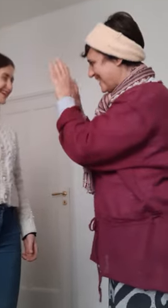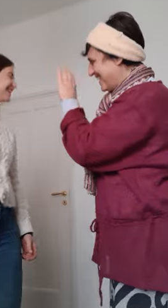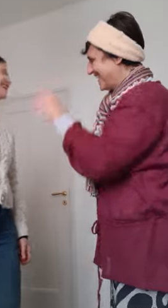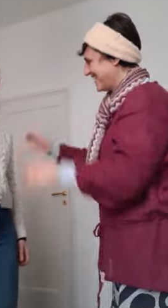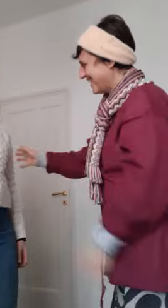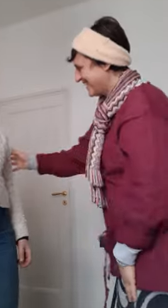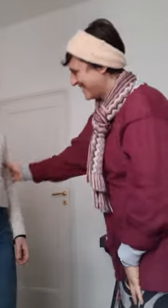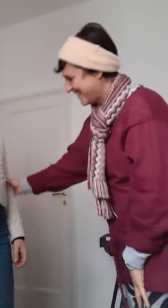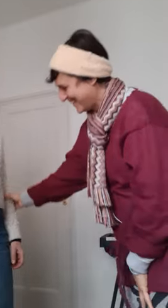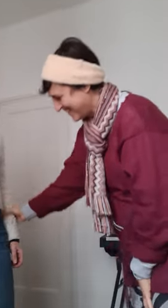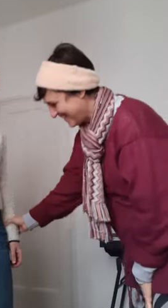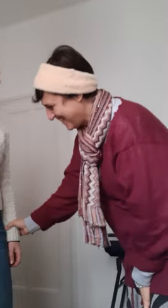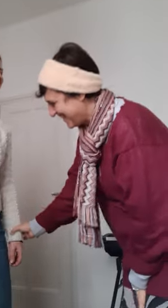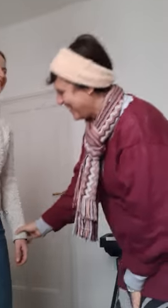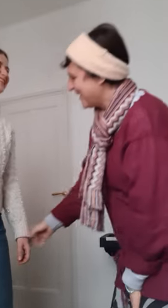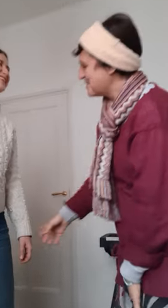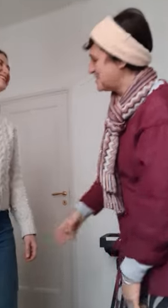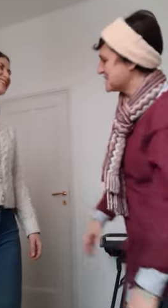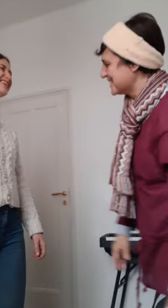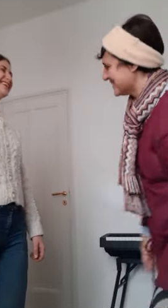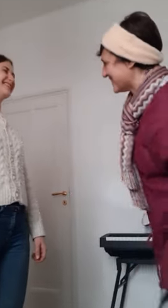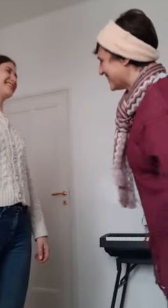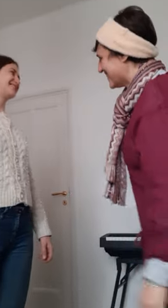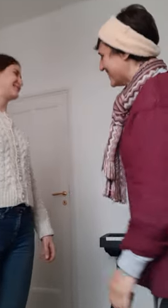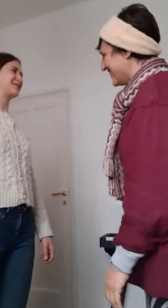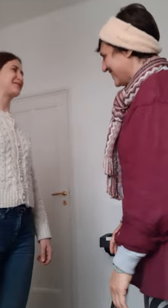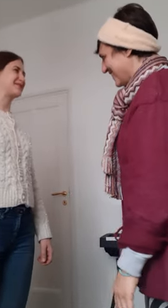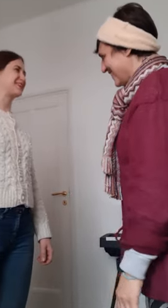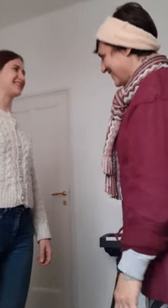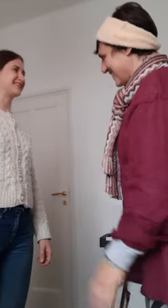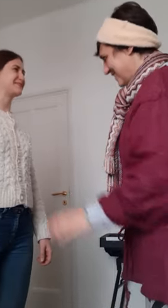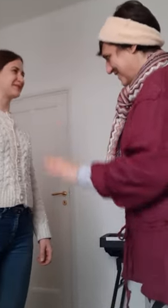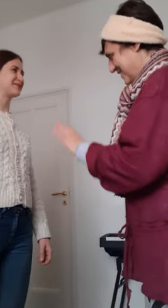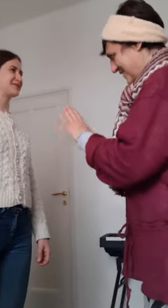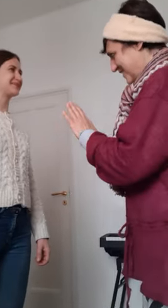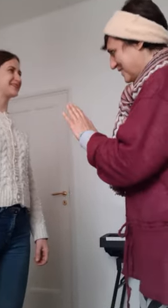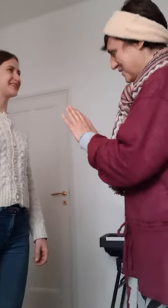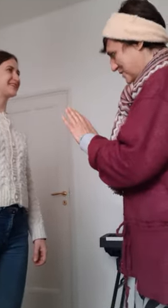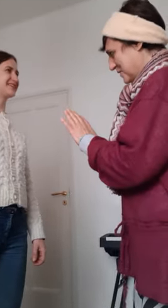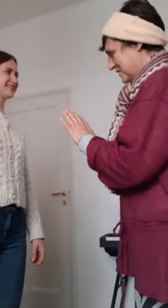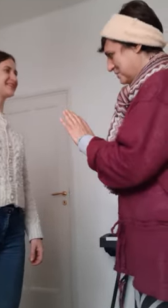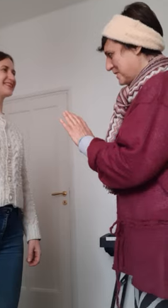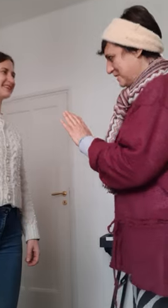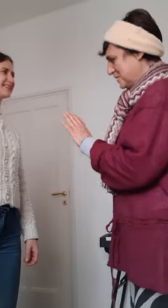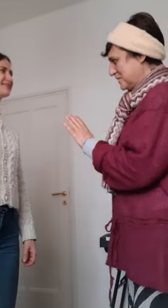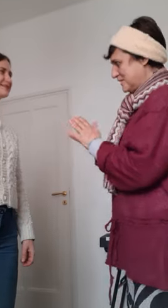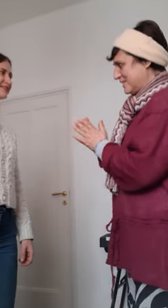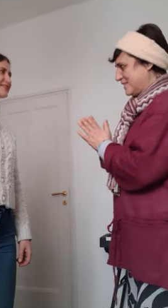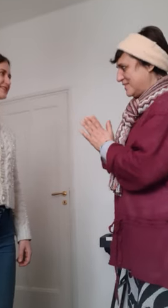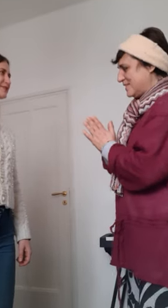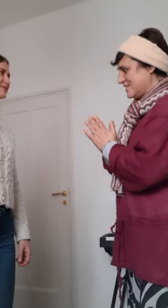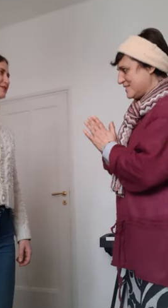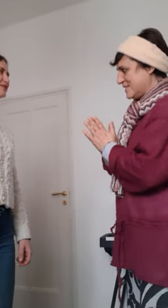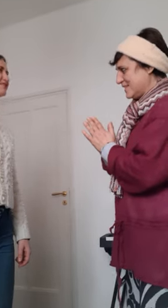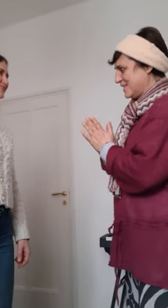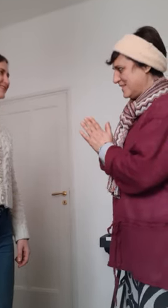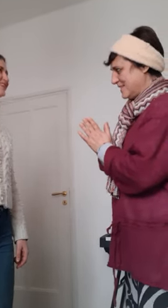it was very nice very good yeah good yeah better yes easy yeah